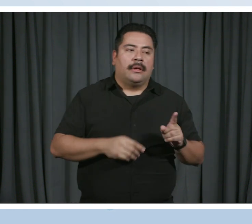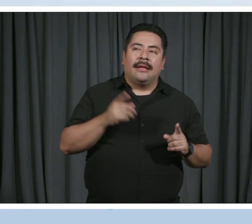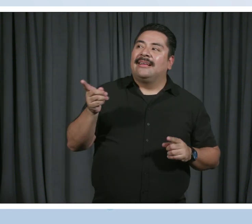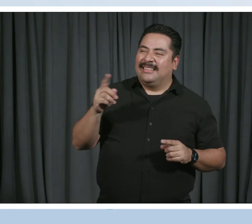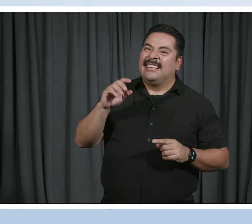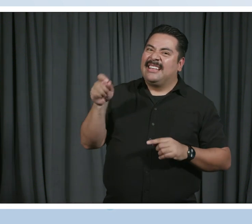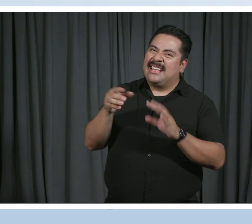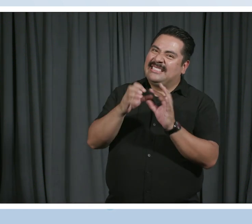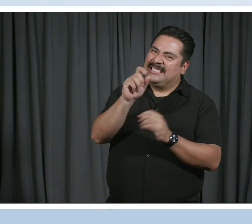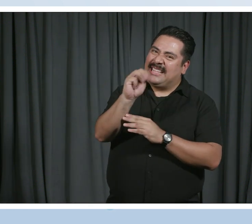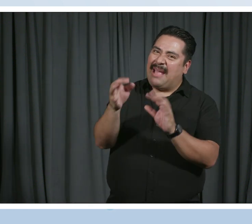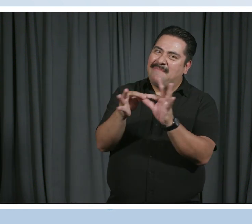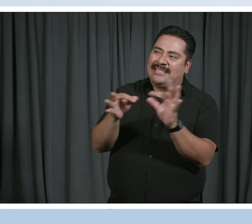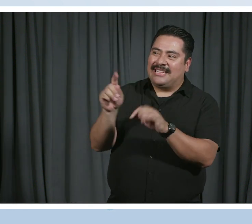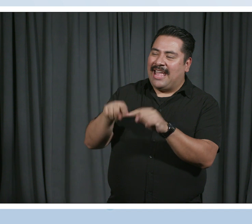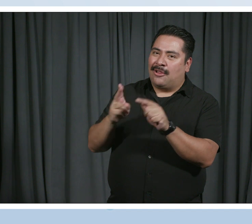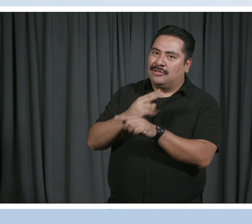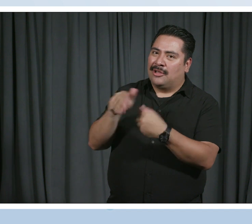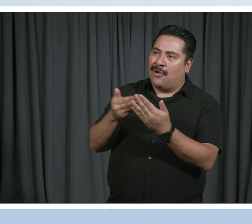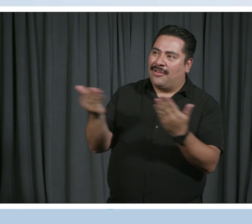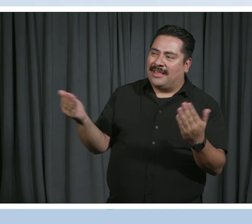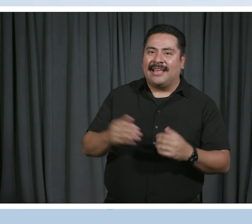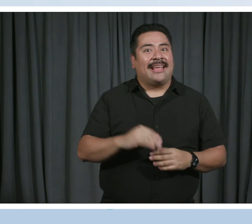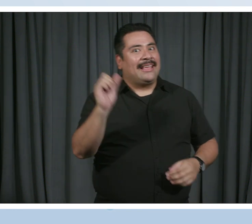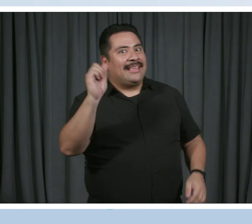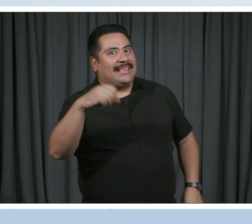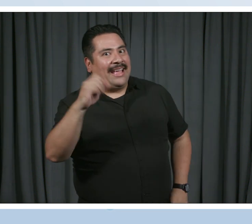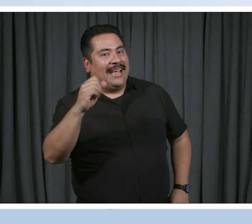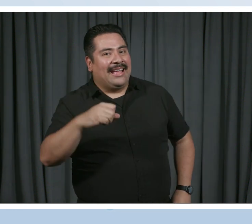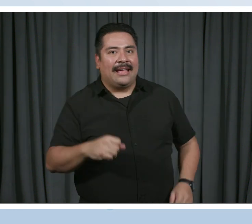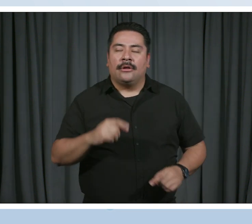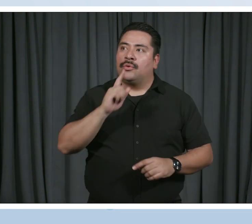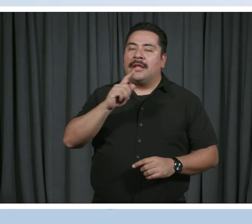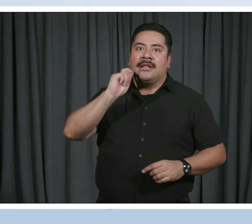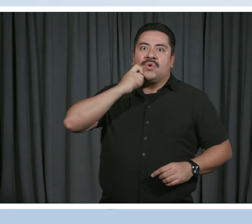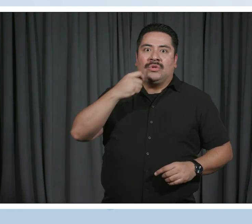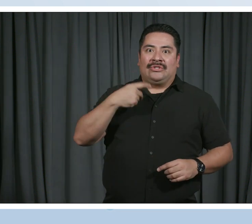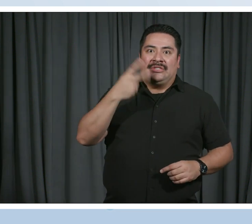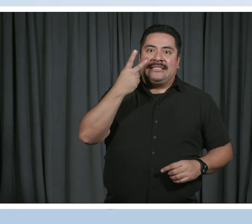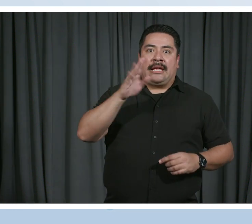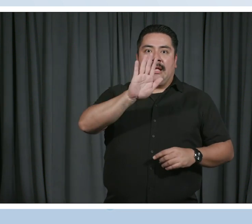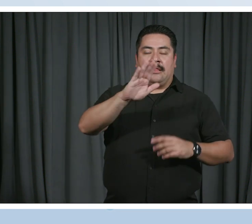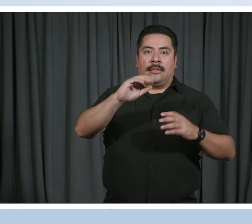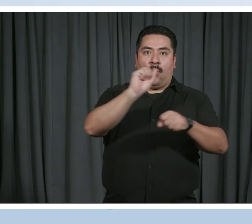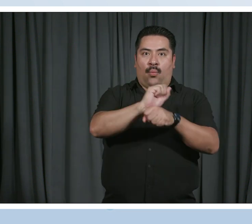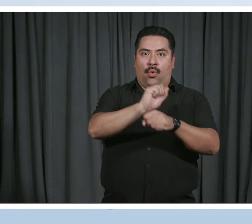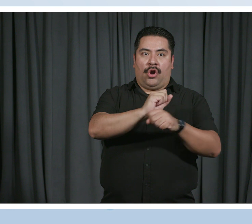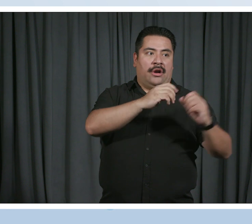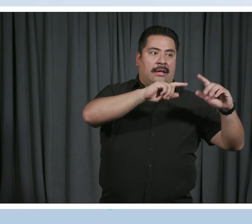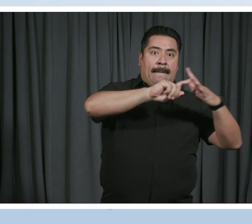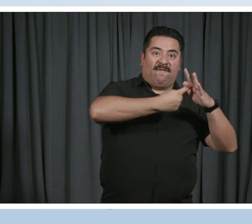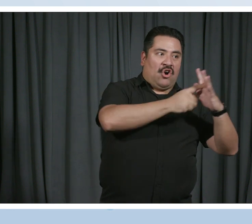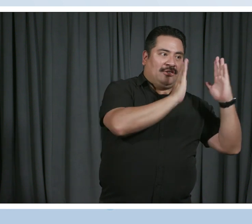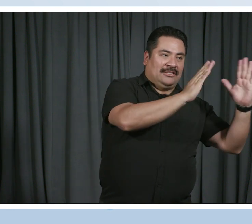whole thing. But it kind of bookends the mural. That's amazing for you to see your words on such a big